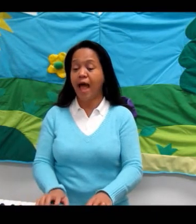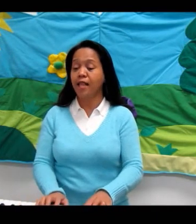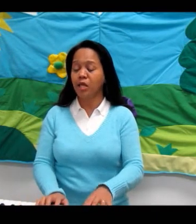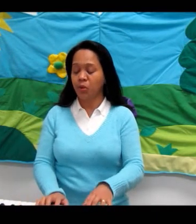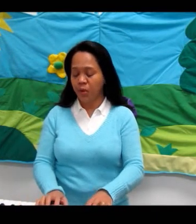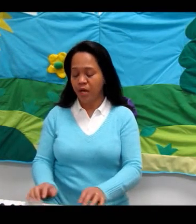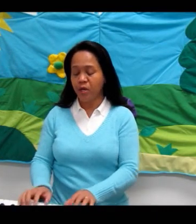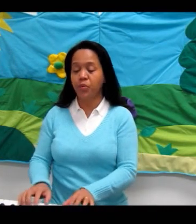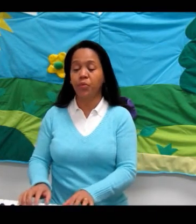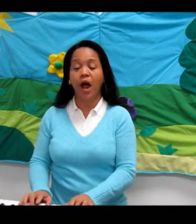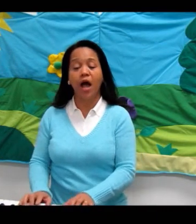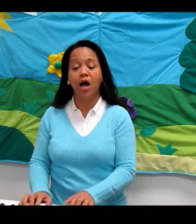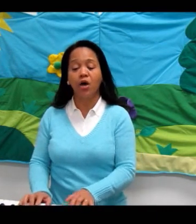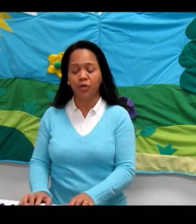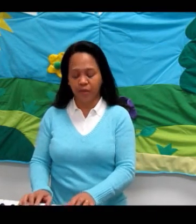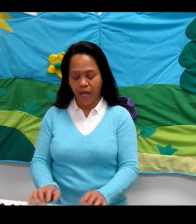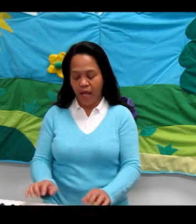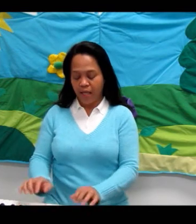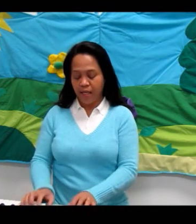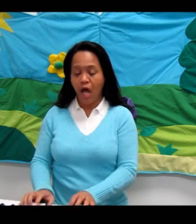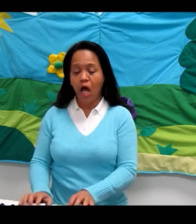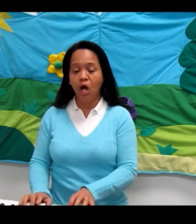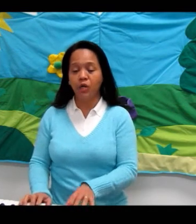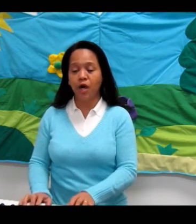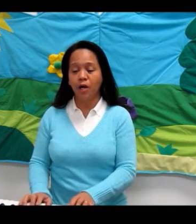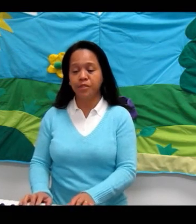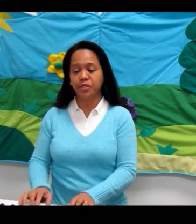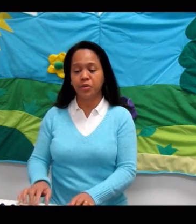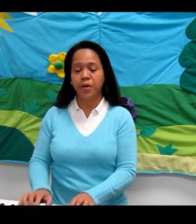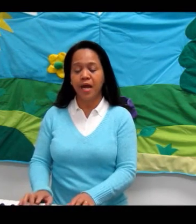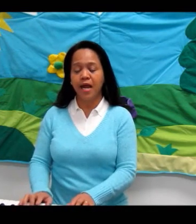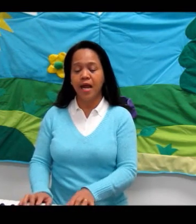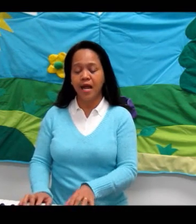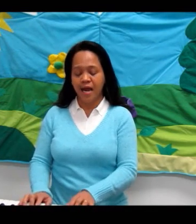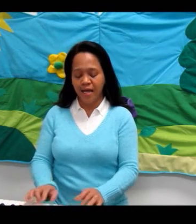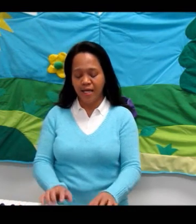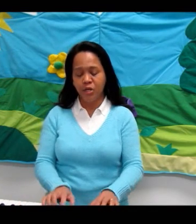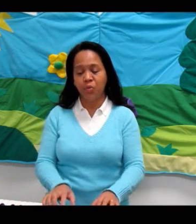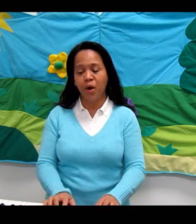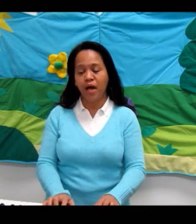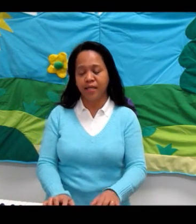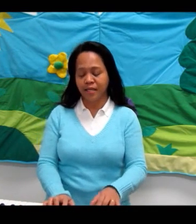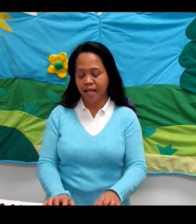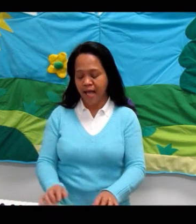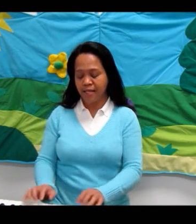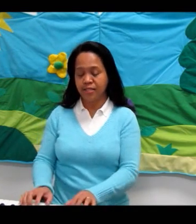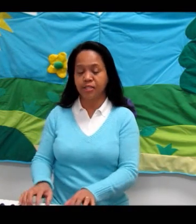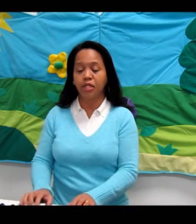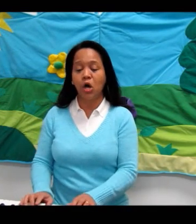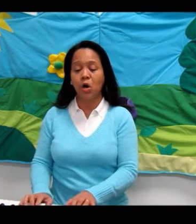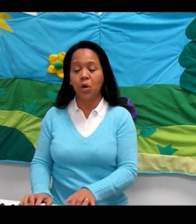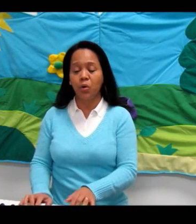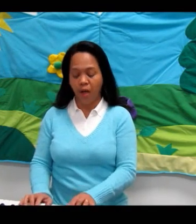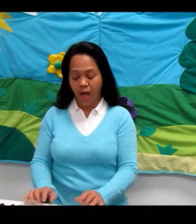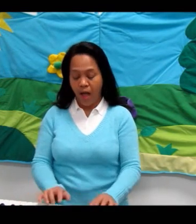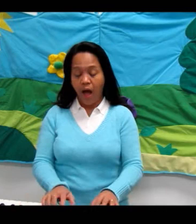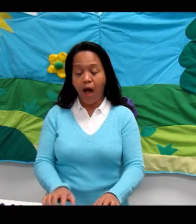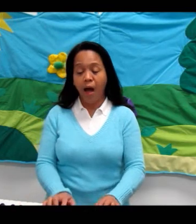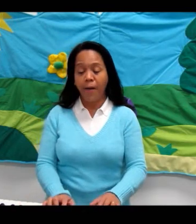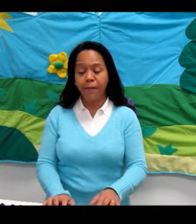yellow and round. Down comes the rain, wet and slow. Up